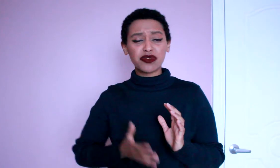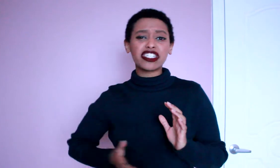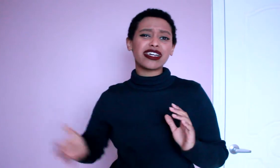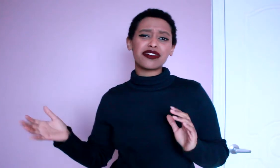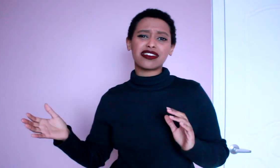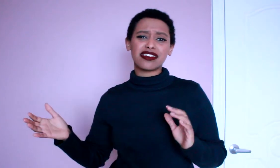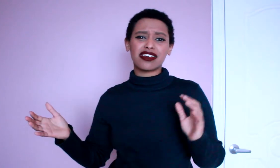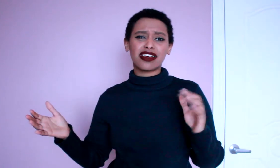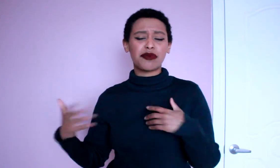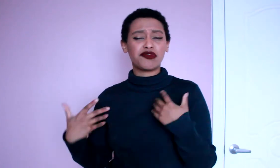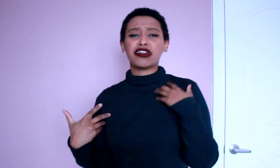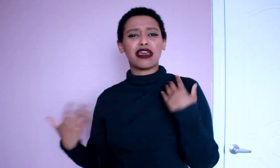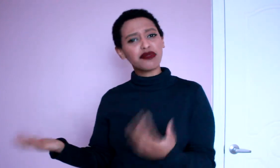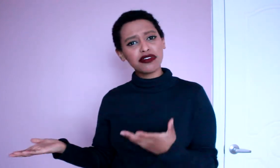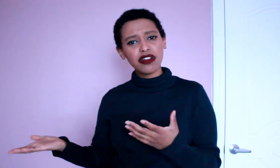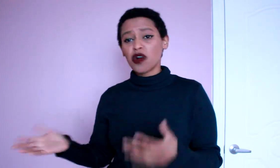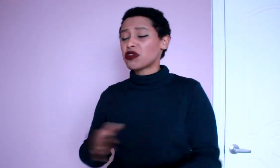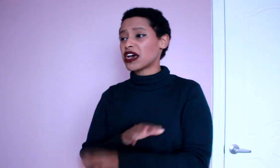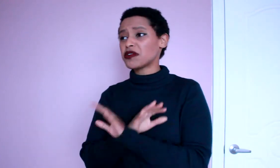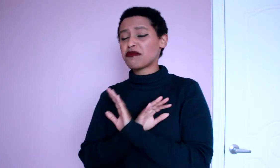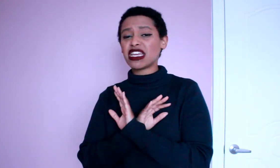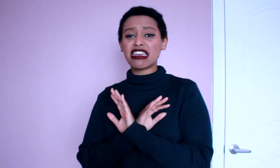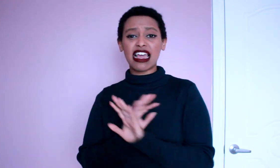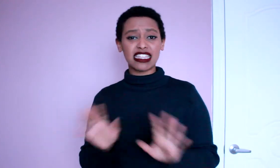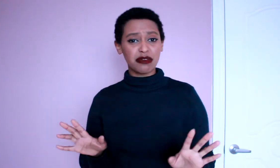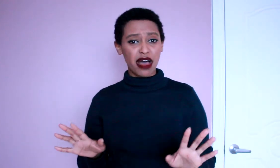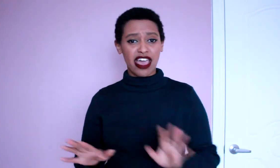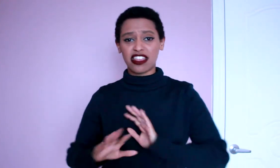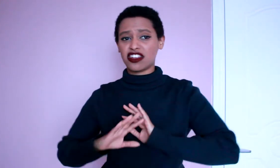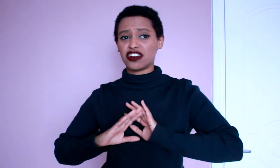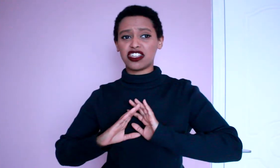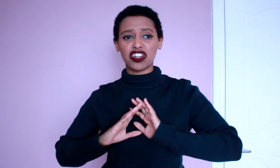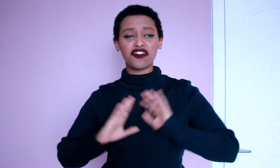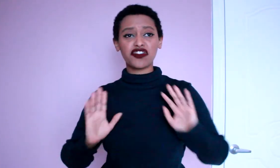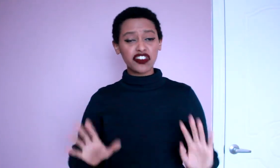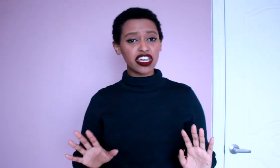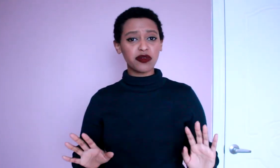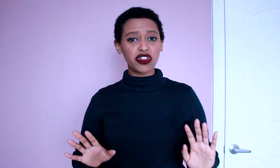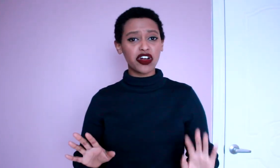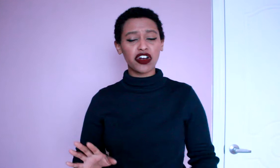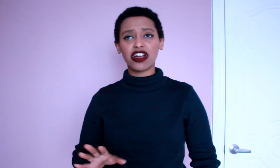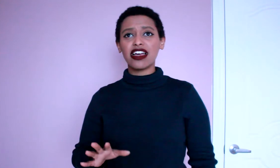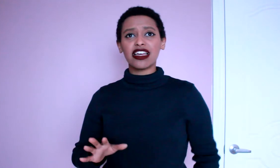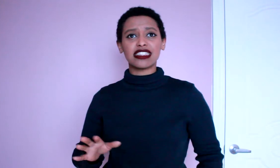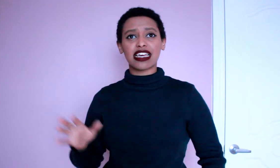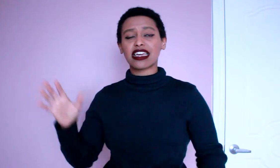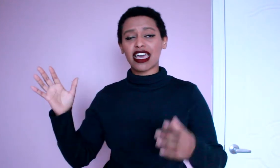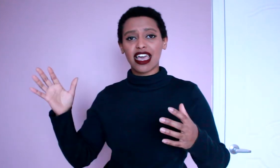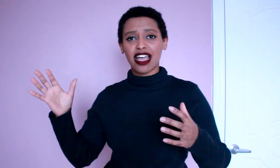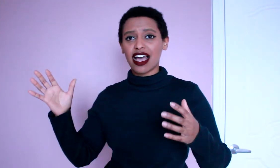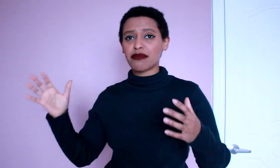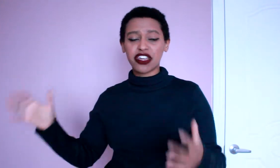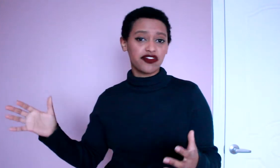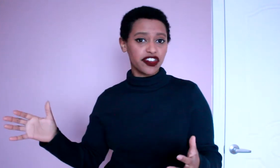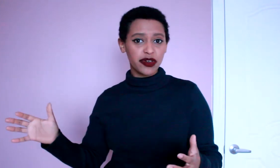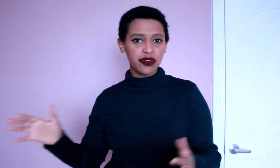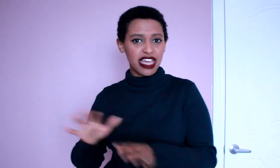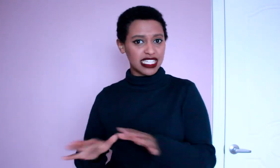reach out and comfort April without meaning anything by it there he's not flirting with her he's like I'm here for you that's